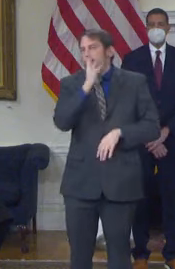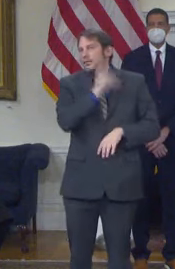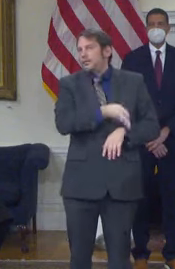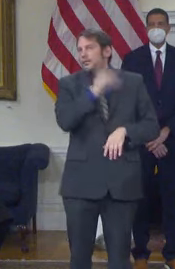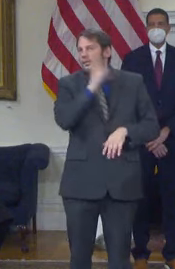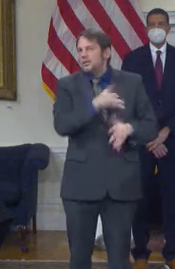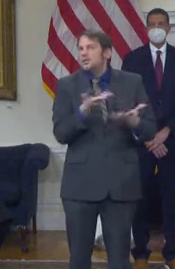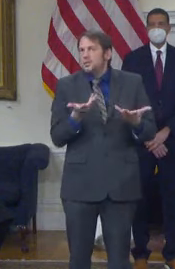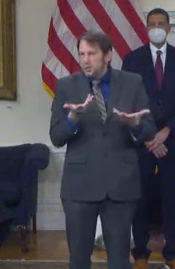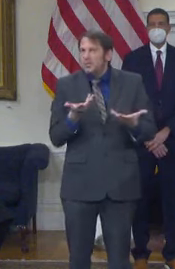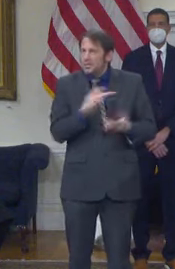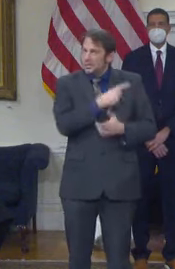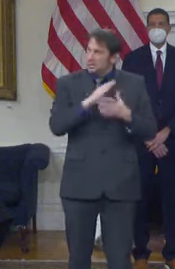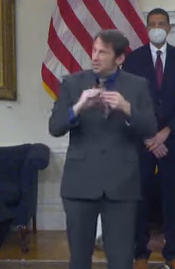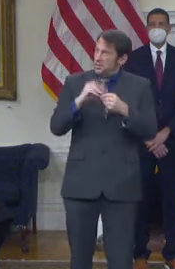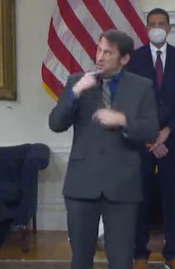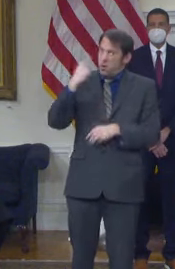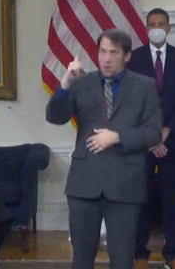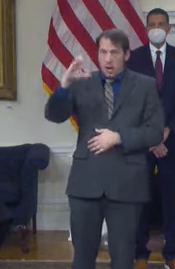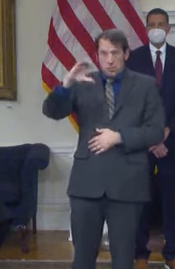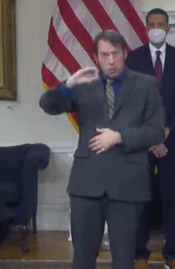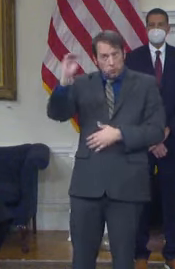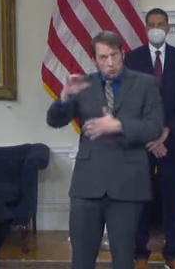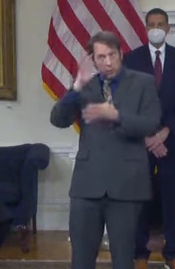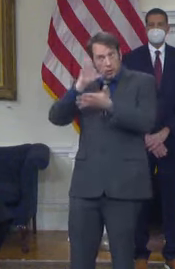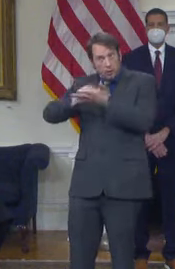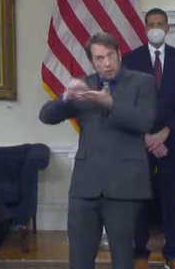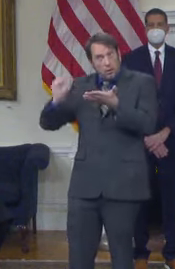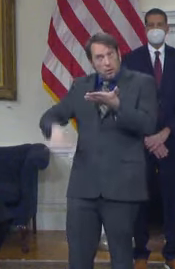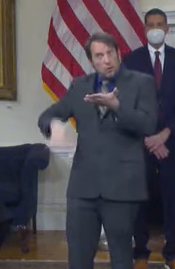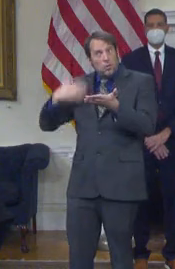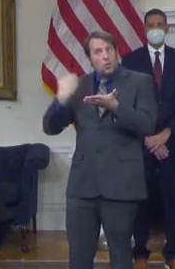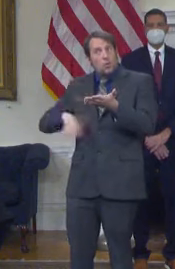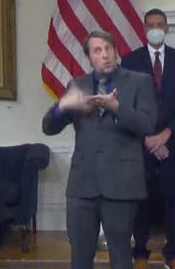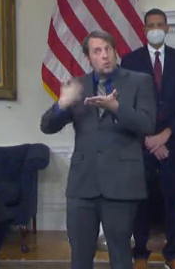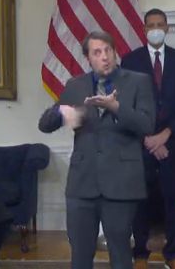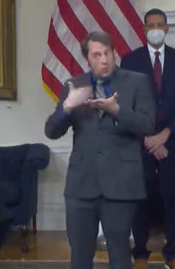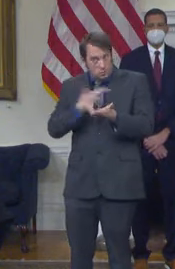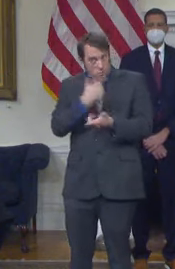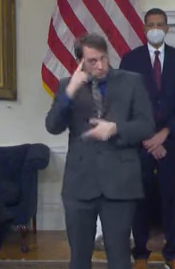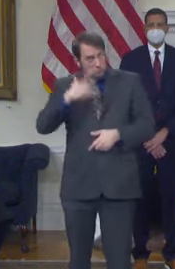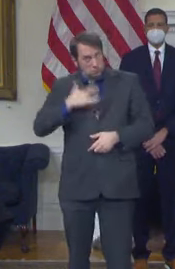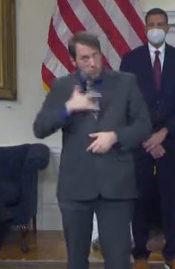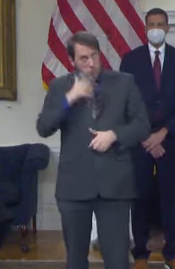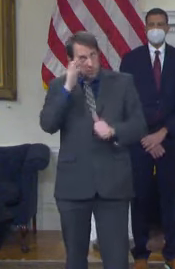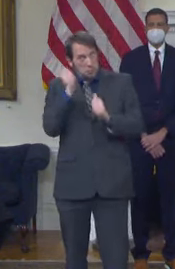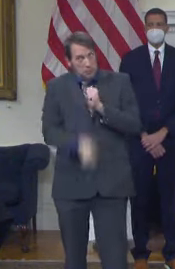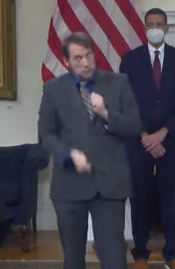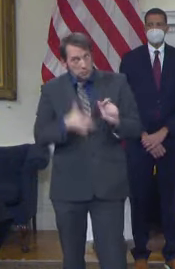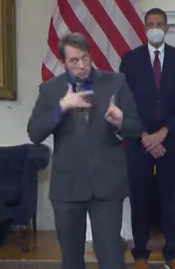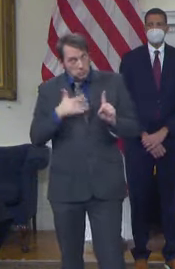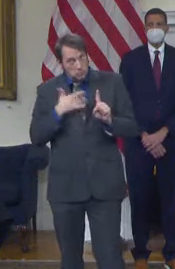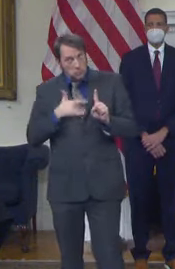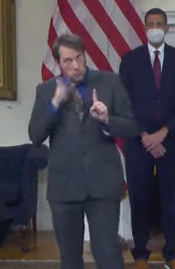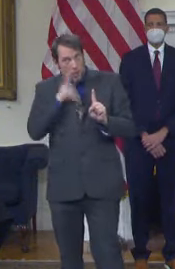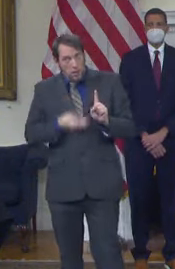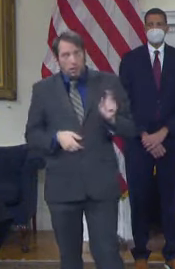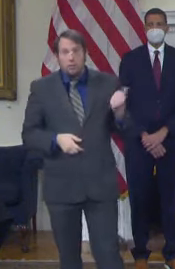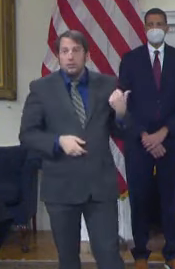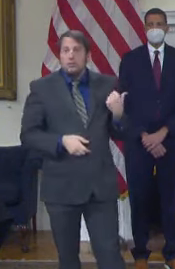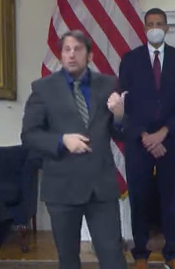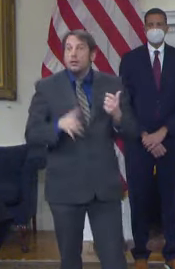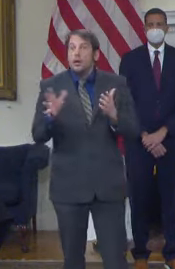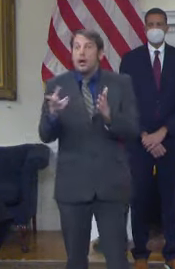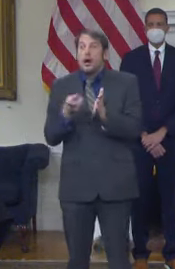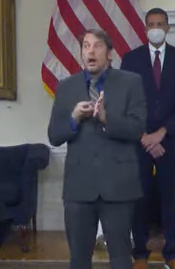I don't see how it couldn't pass, quite frankly. When you have, you know, this is